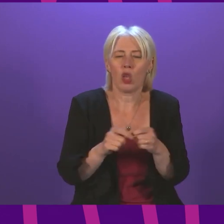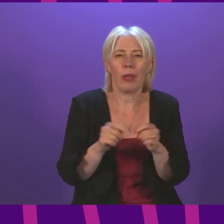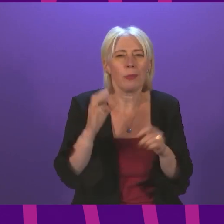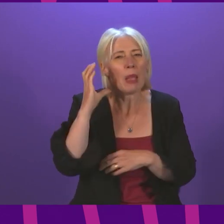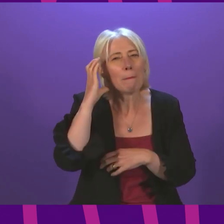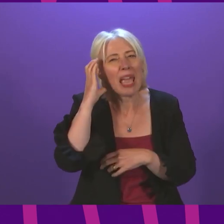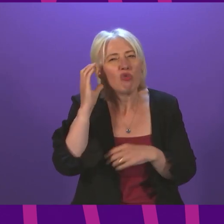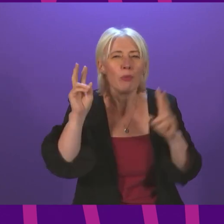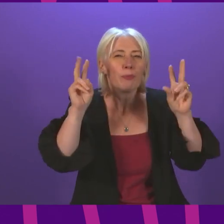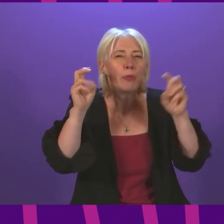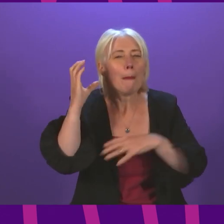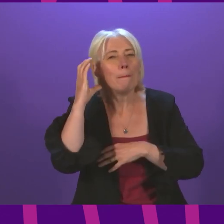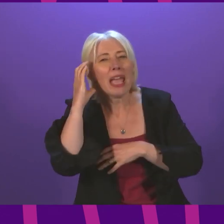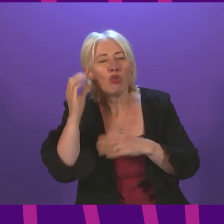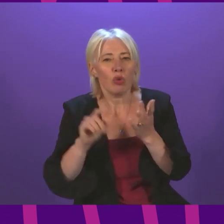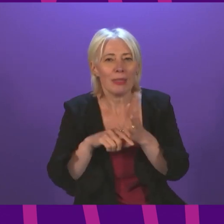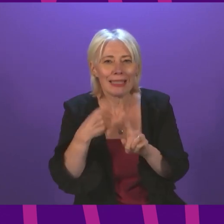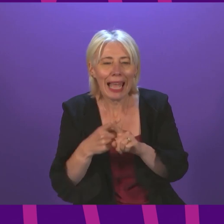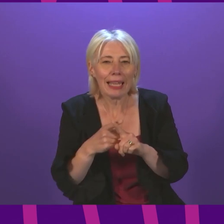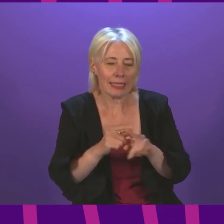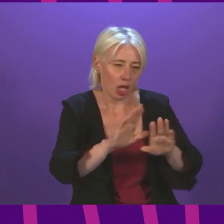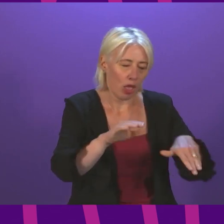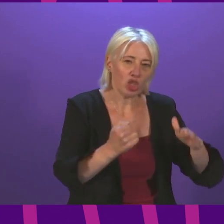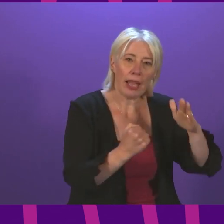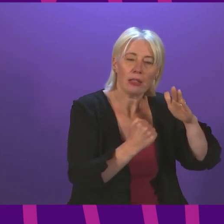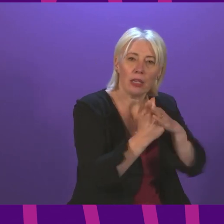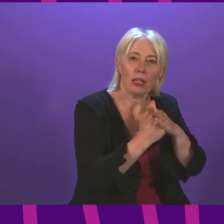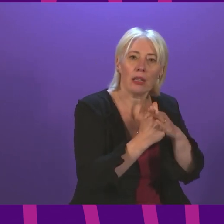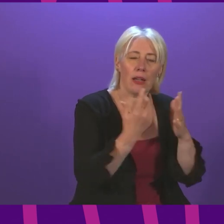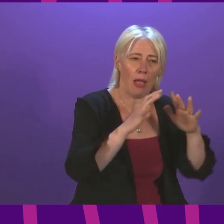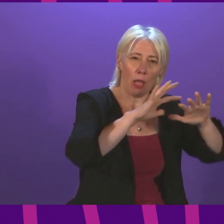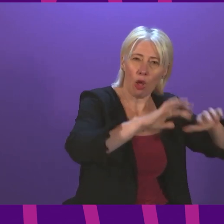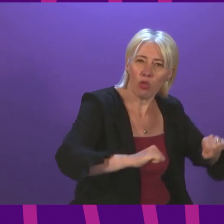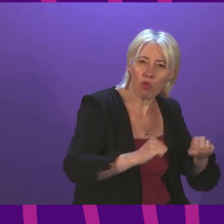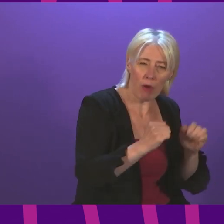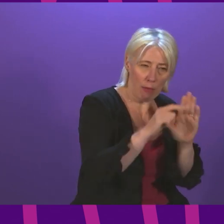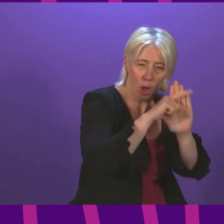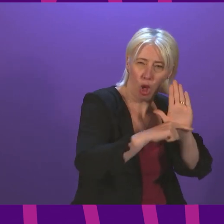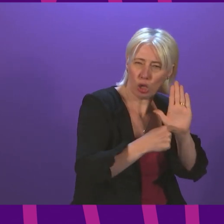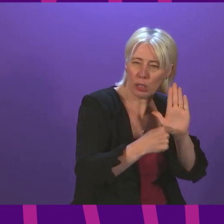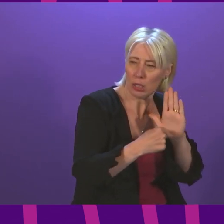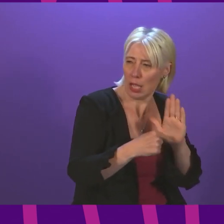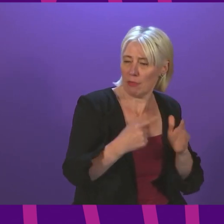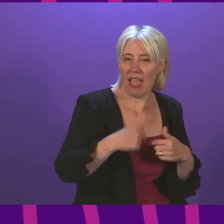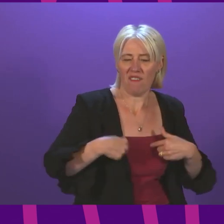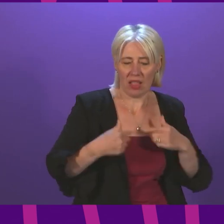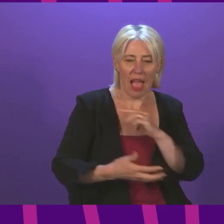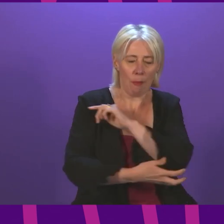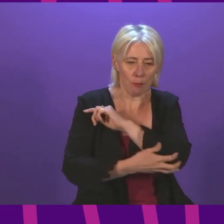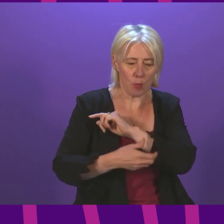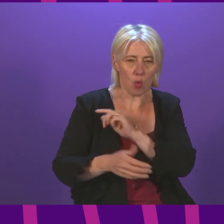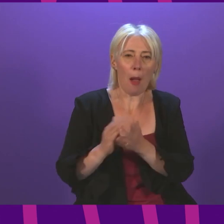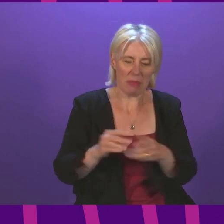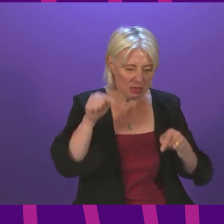tax, the child cap, the abhorrent rape clause and it almost feels as if to be poorest to be punished.